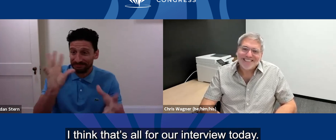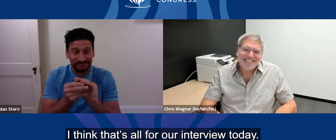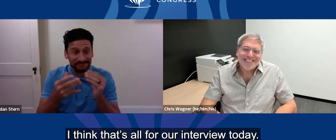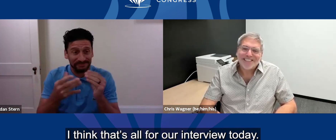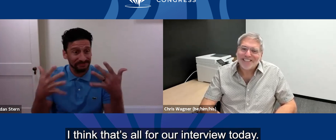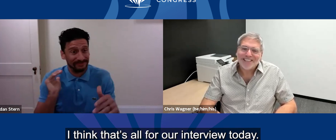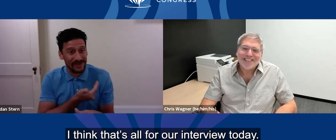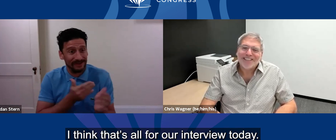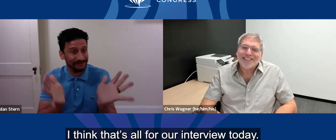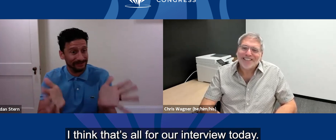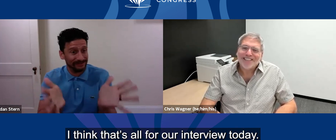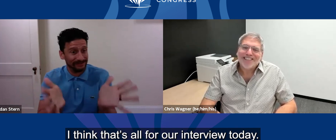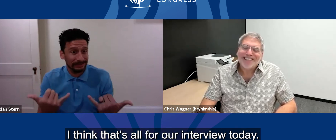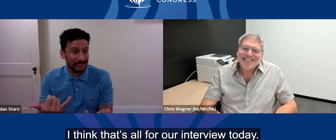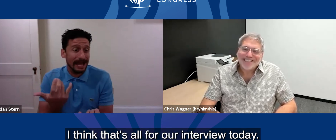our interview today.